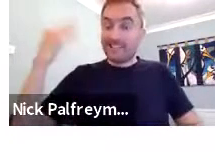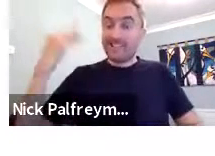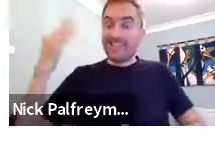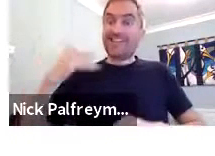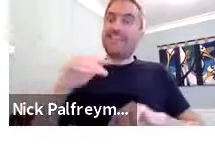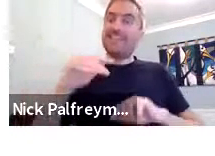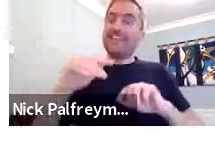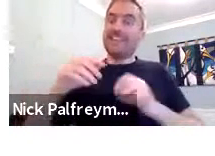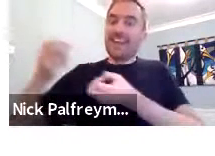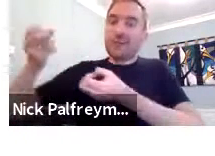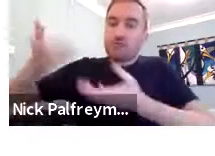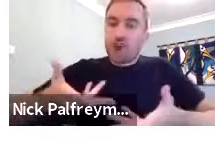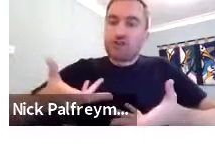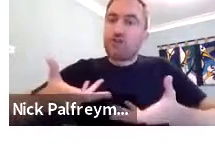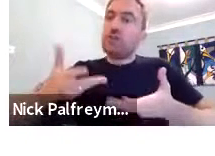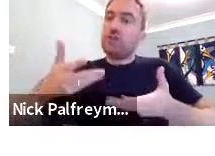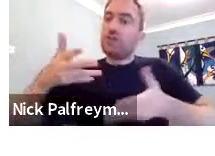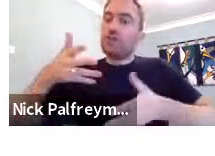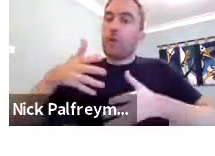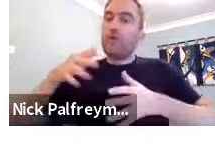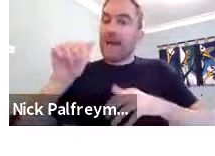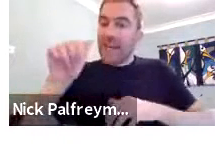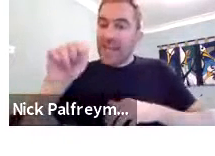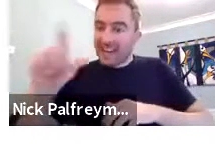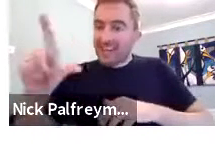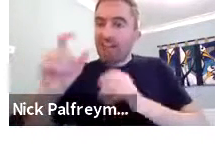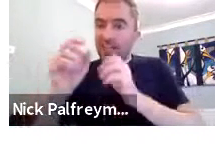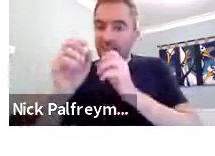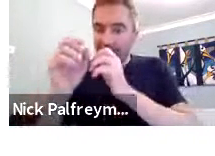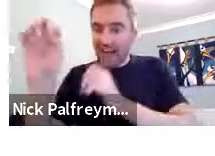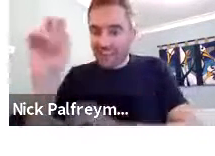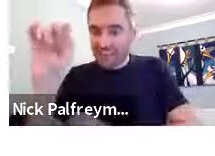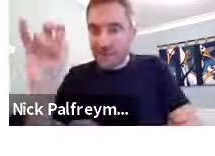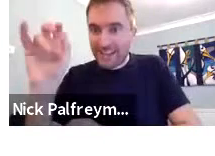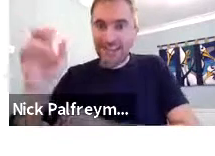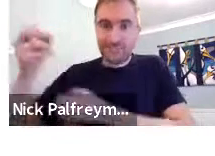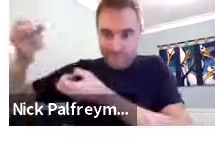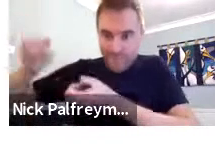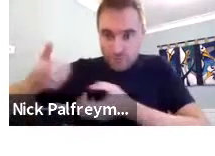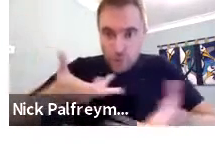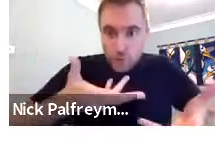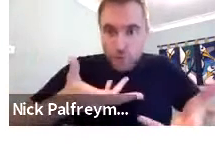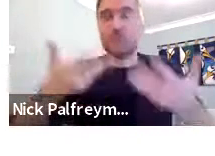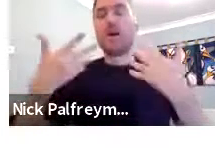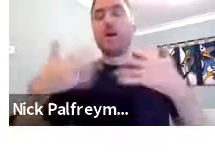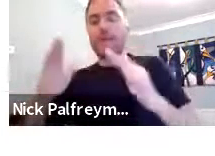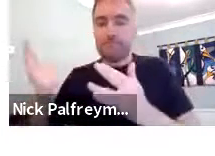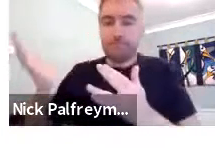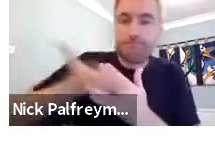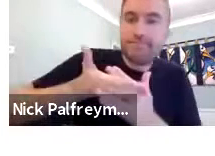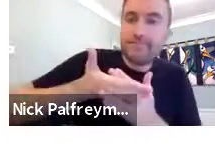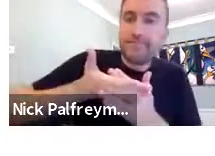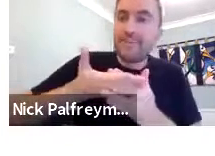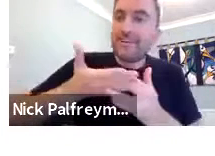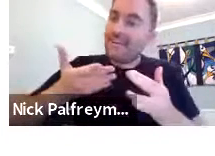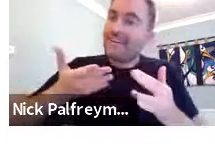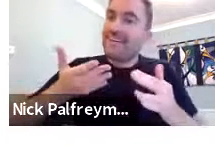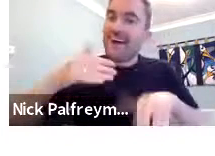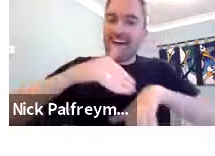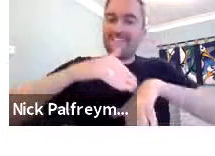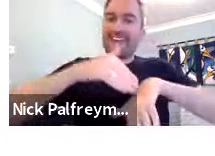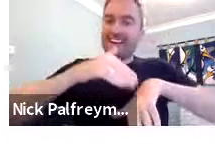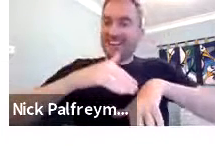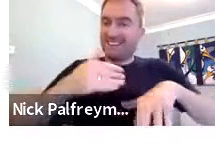So, what do I think is happening? Well, there's been the introduction of ASL. The ASL manual alphabet was